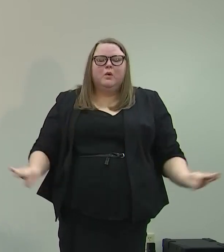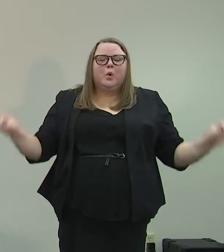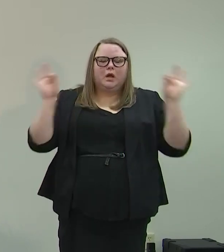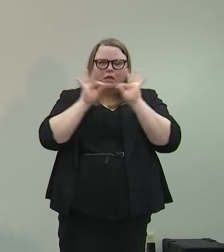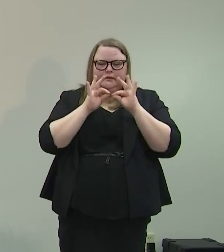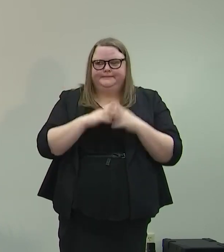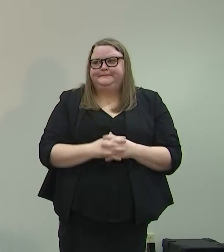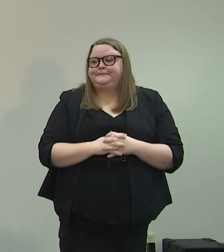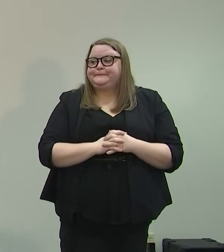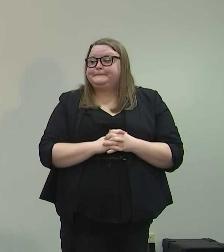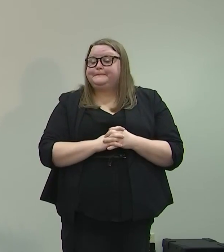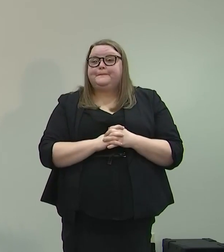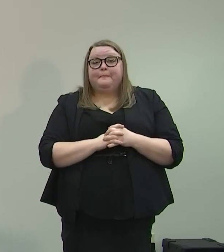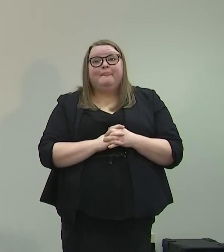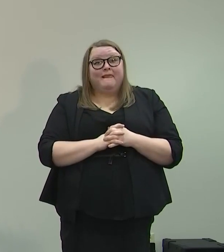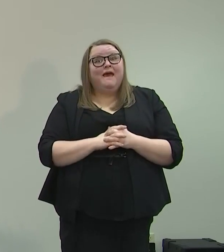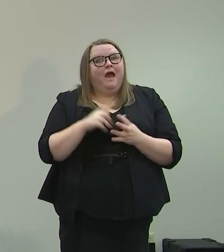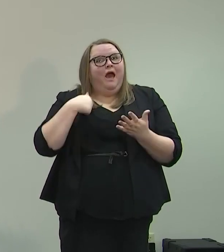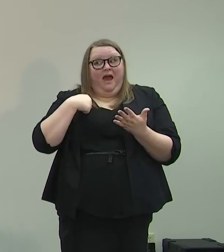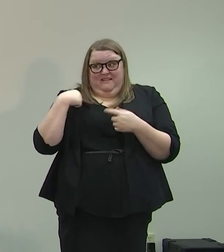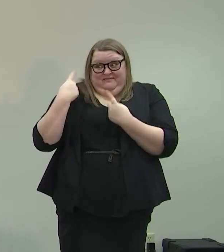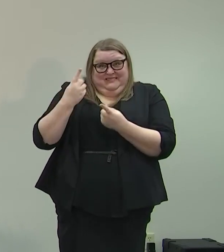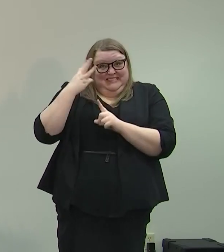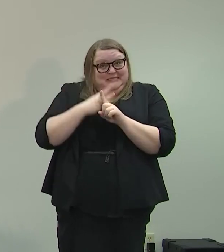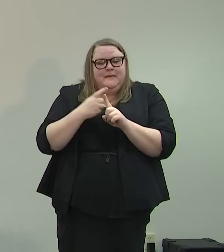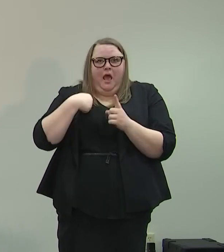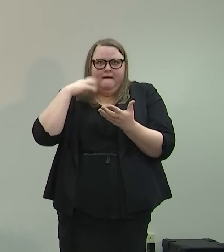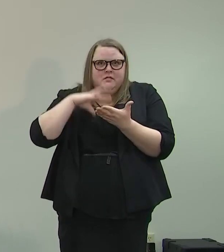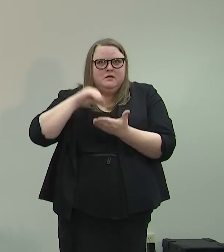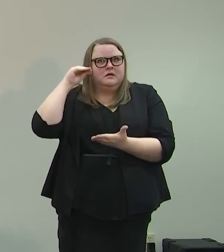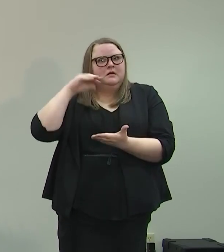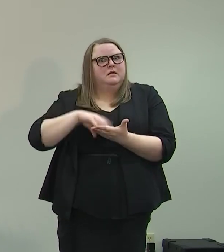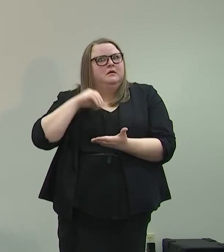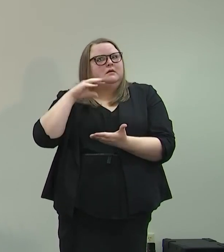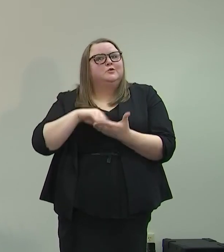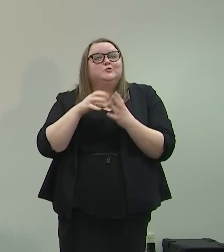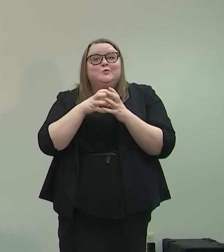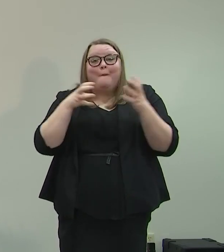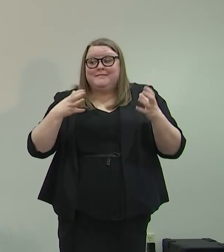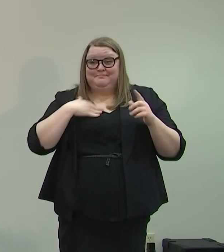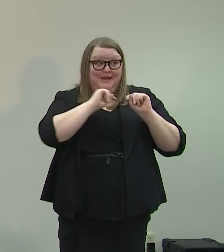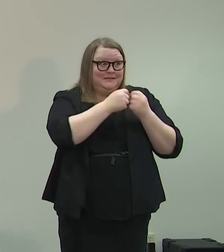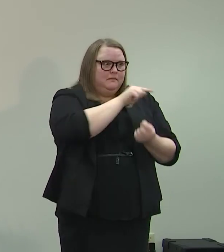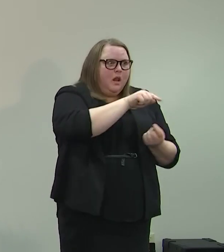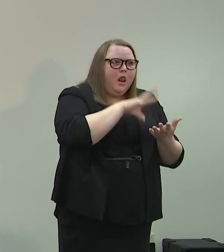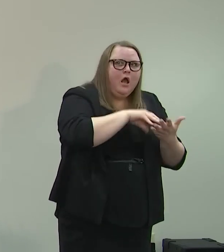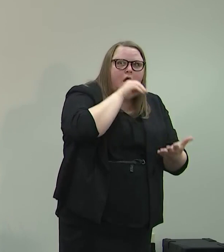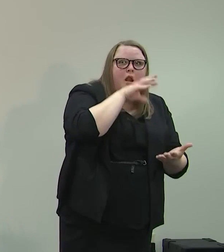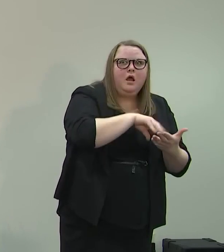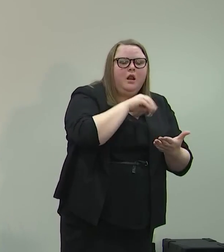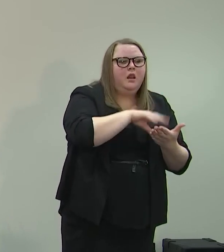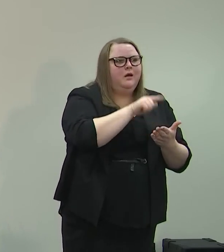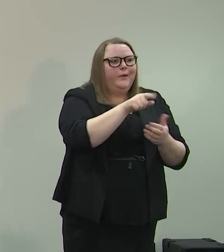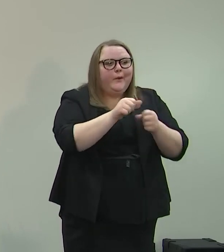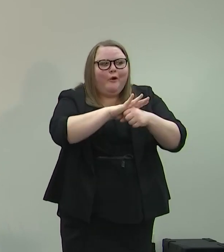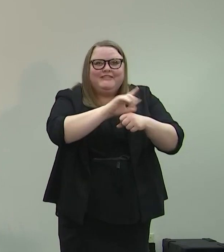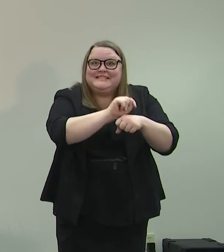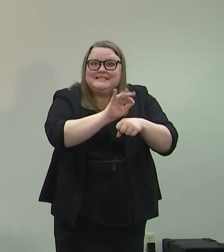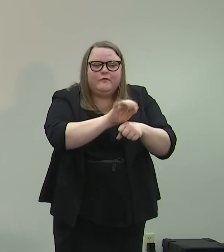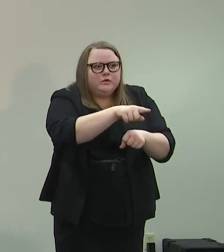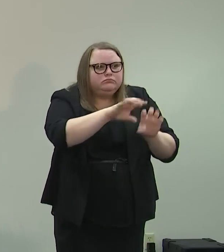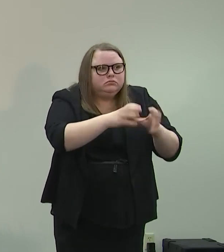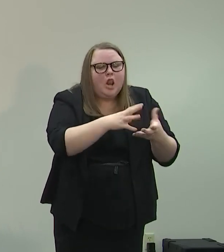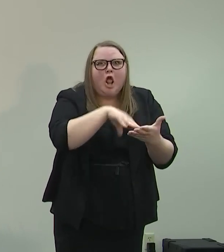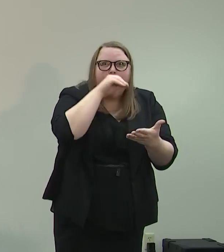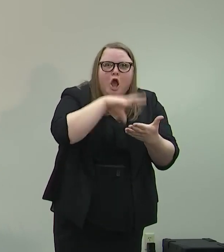down. I've learned a lot in the last six months. My team has learned a lot. The COVID task force has learned a lot. Our doctors and